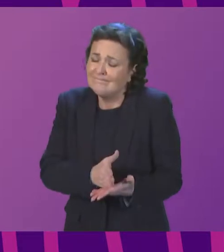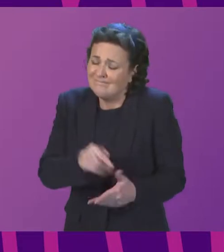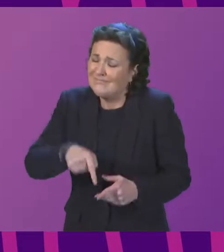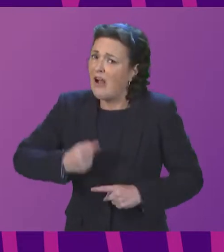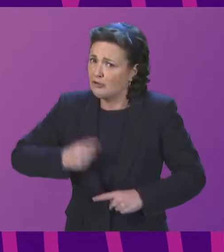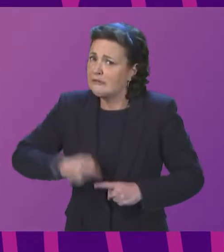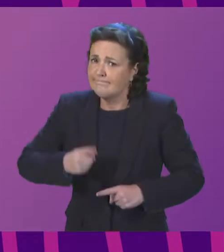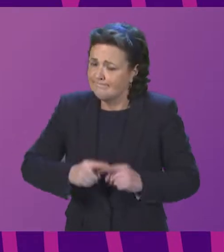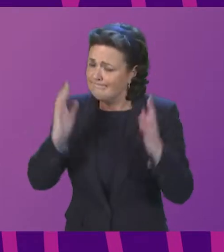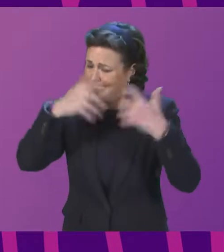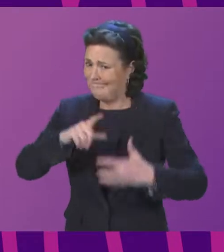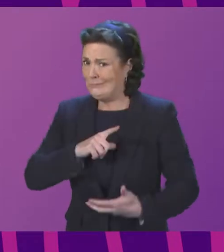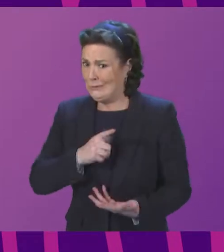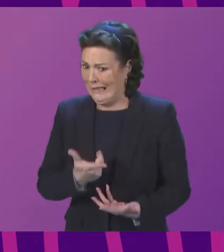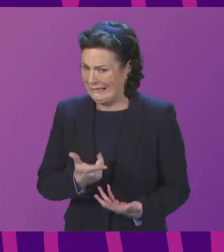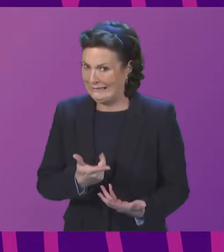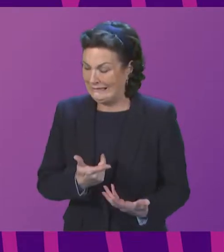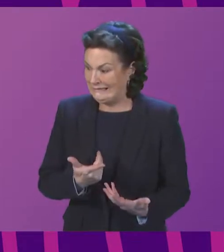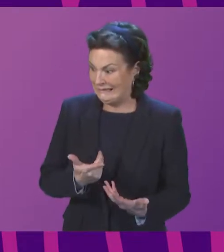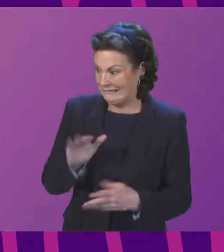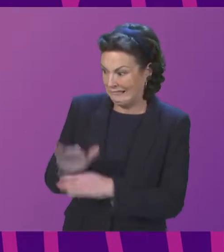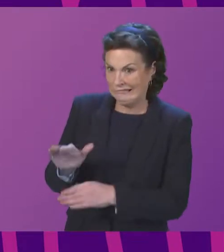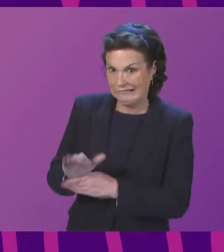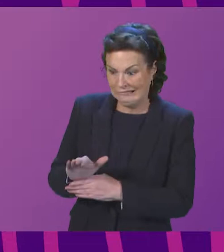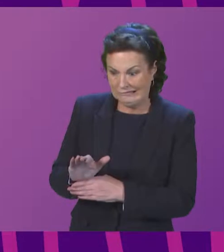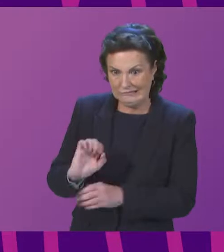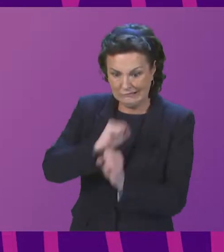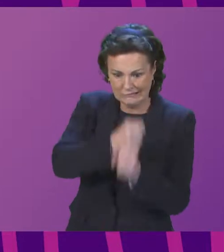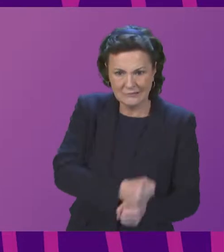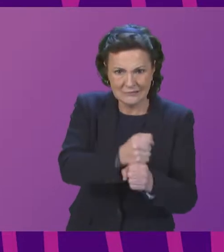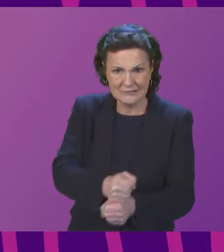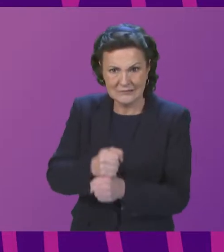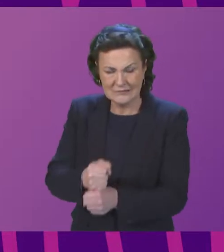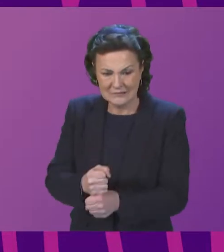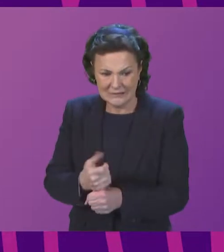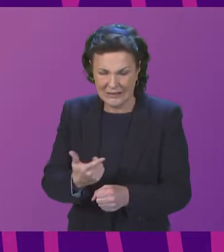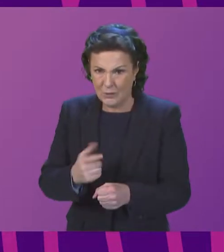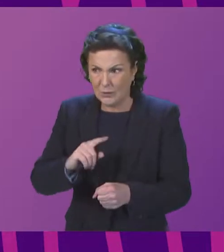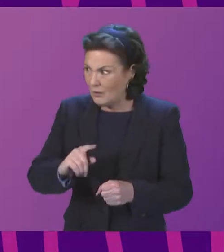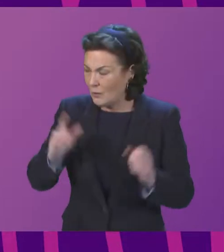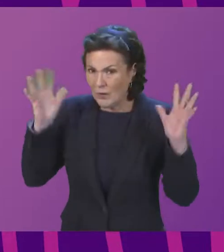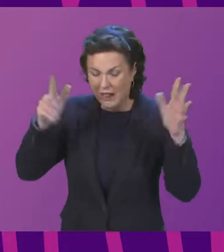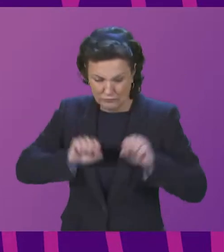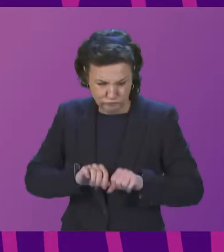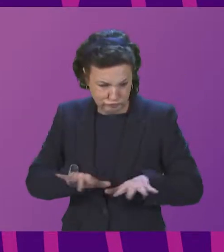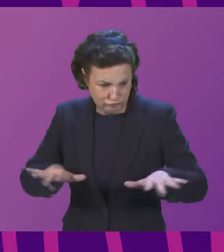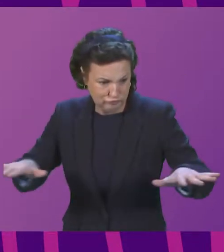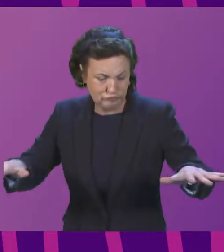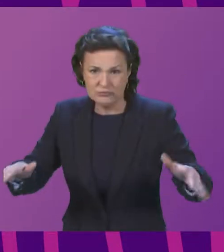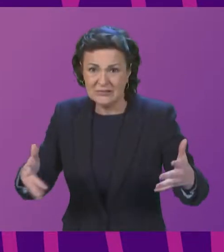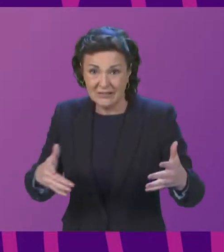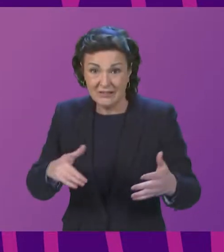concern particularly the nature of the invasive growth in existing ancient woodland and the displacement